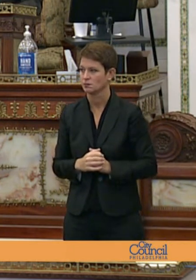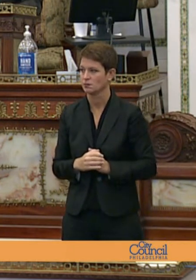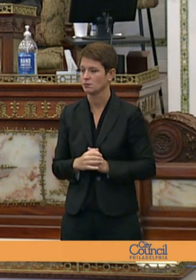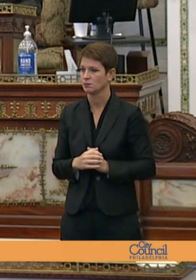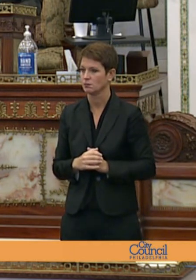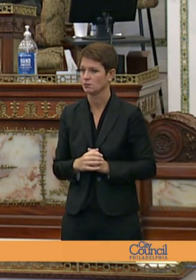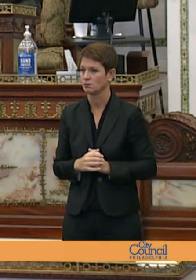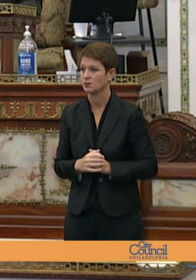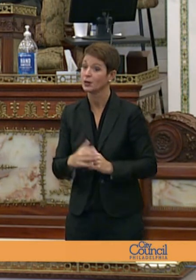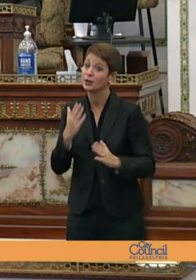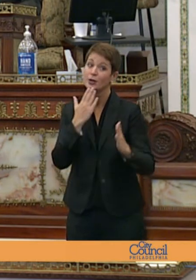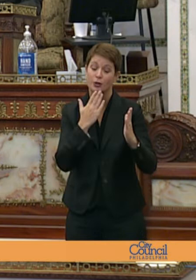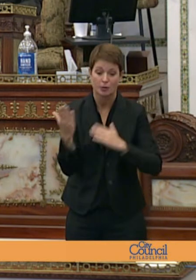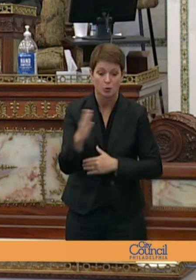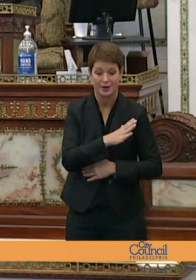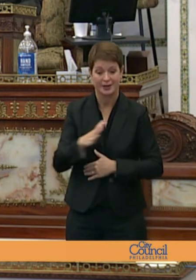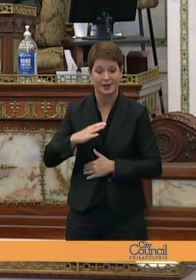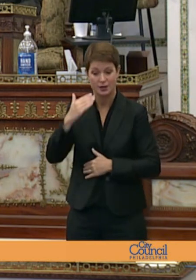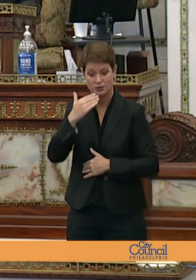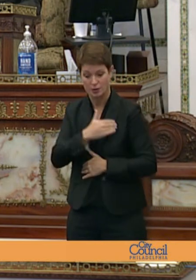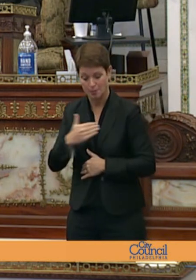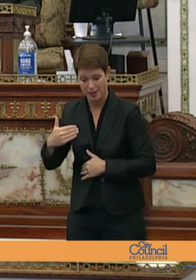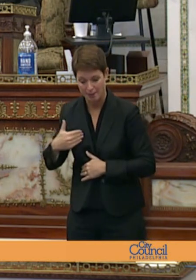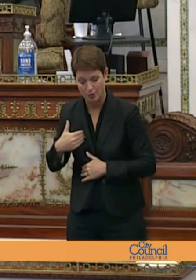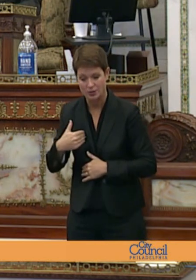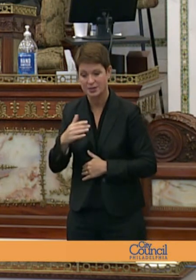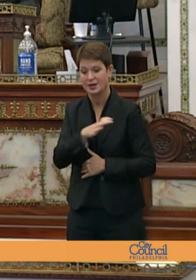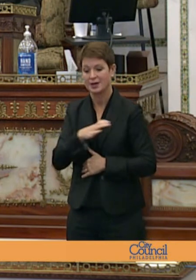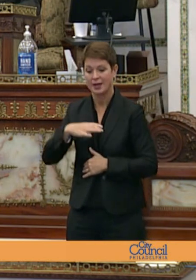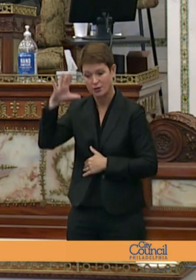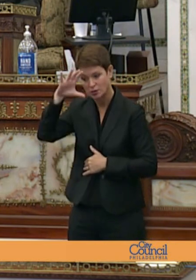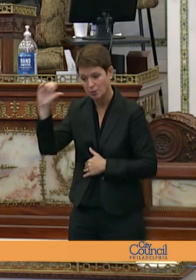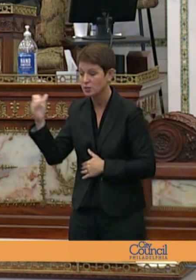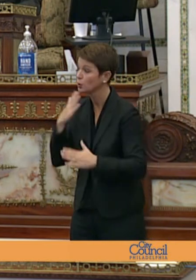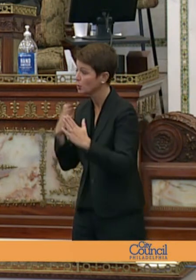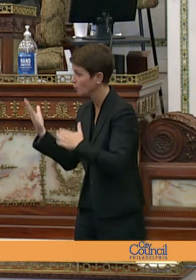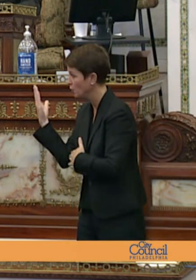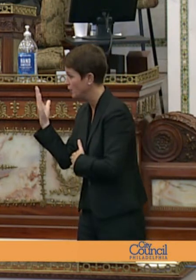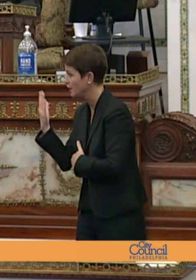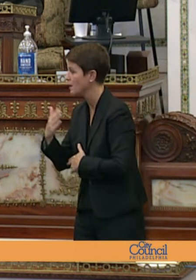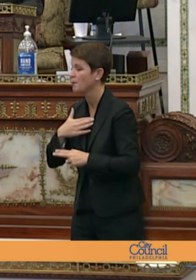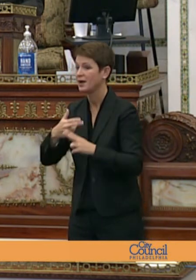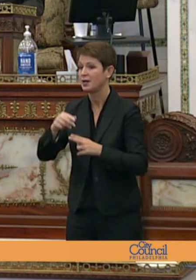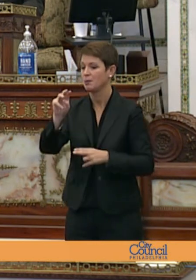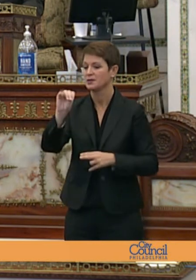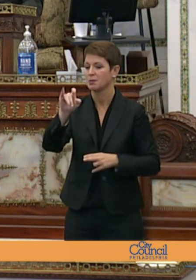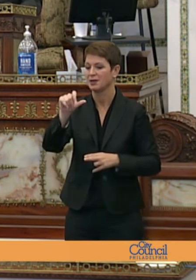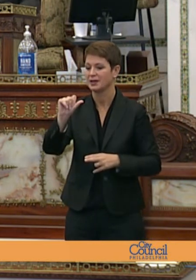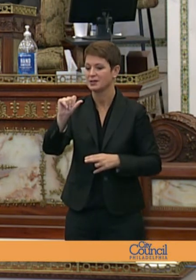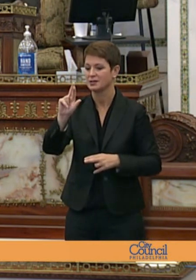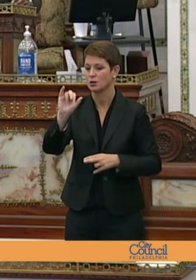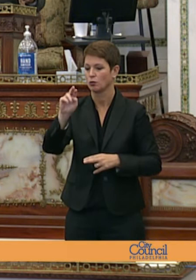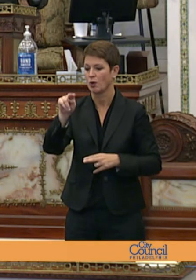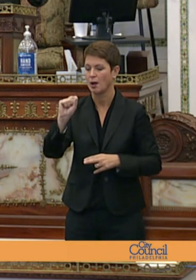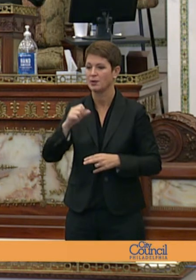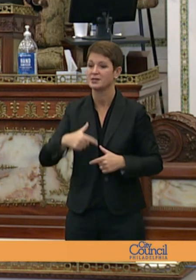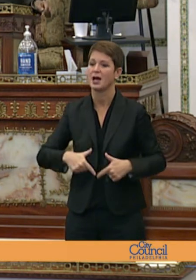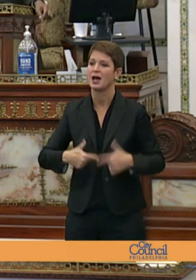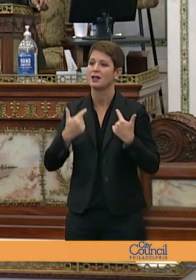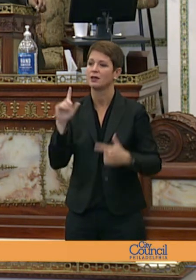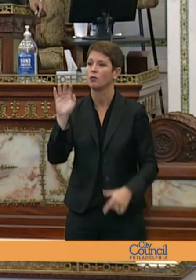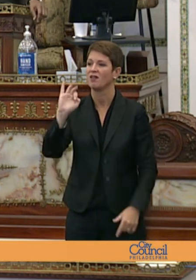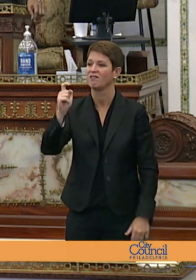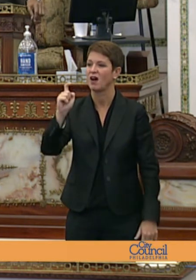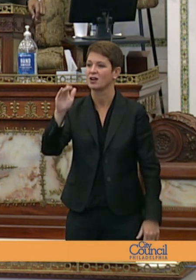good morning council members and council president good morning my name is melissa robbins and i live in fox chase neighborhood of